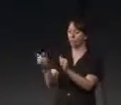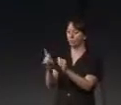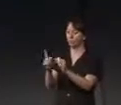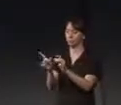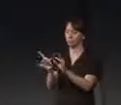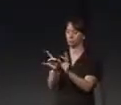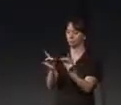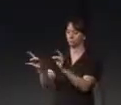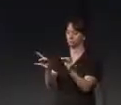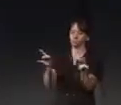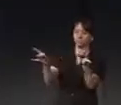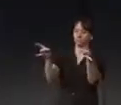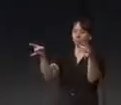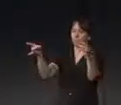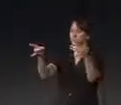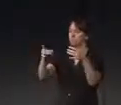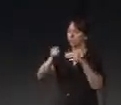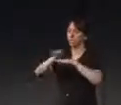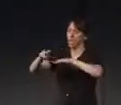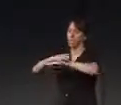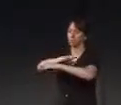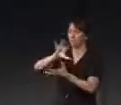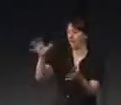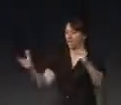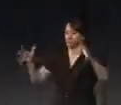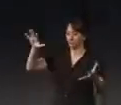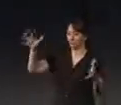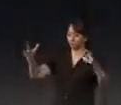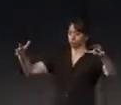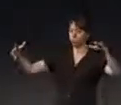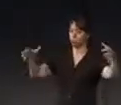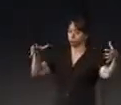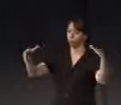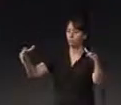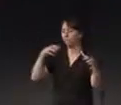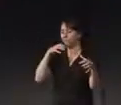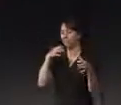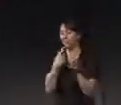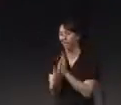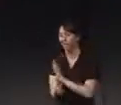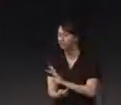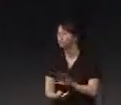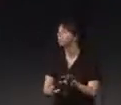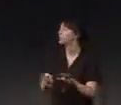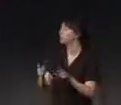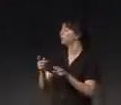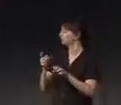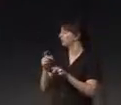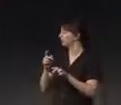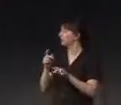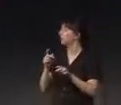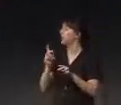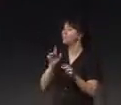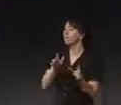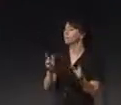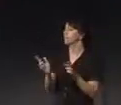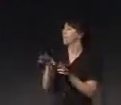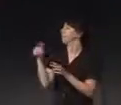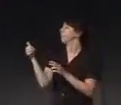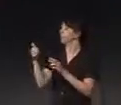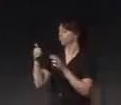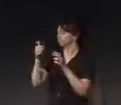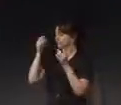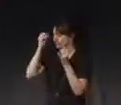space and try to perform. How the space will kind of change, but it didn't work really well. Well, we did very similar of what we were doing with the spider, kind of